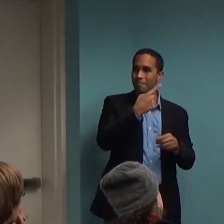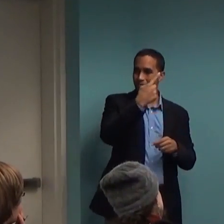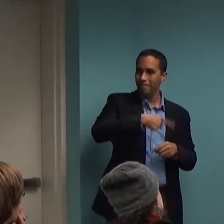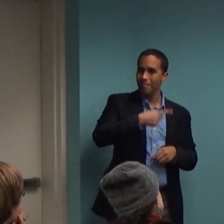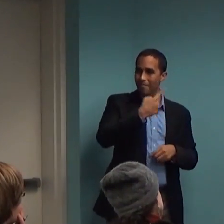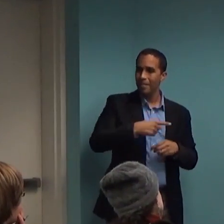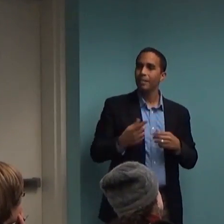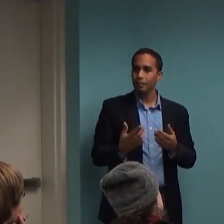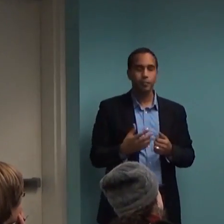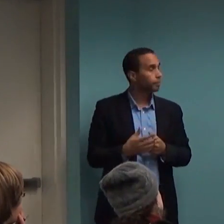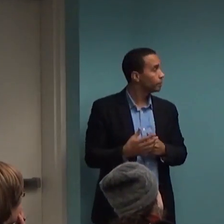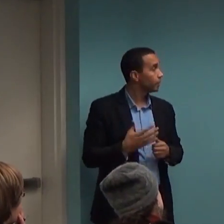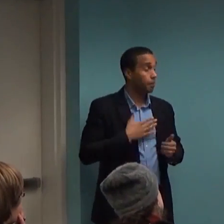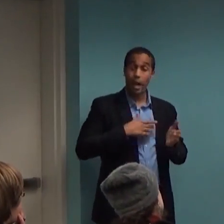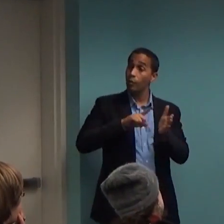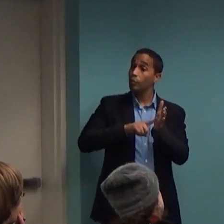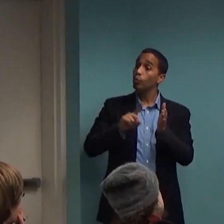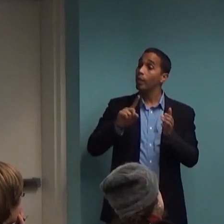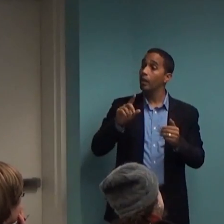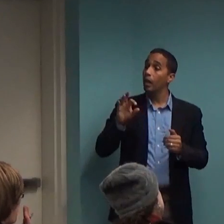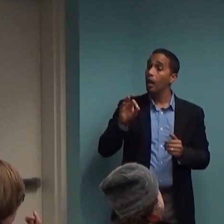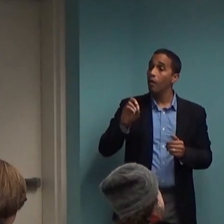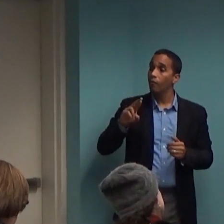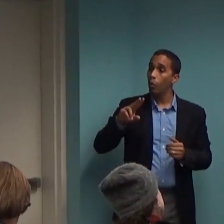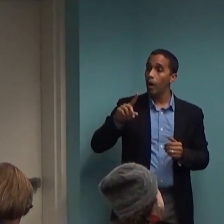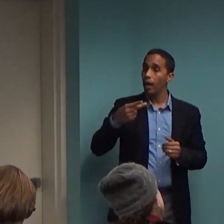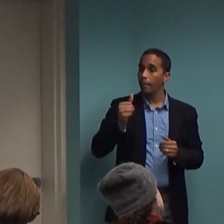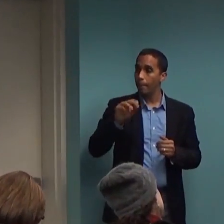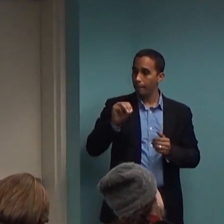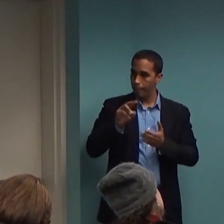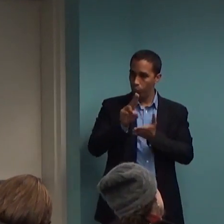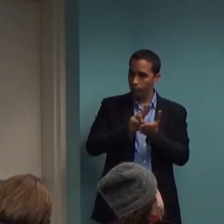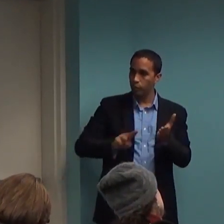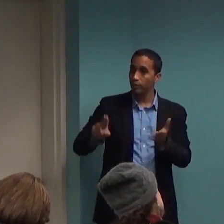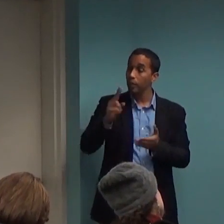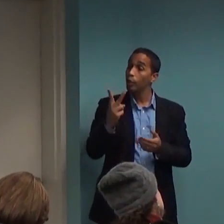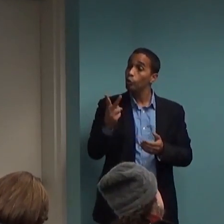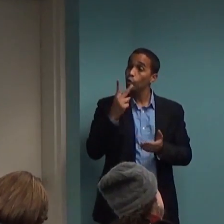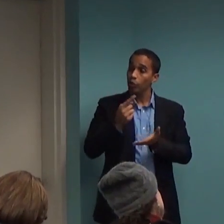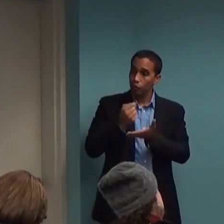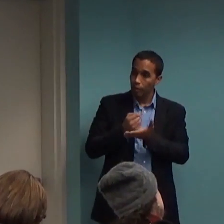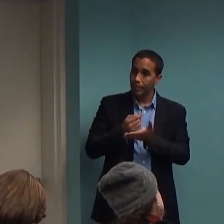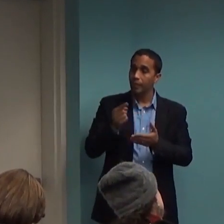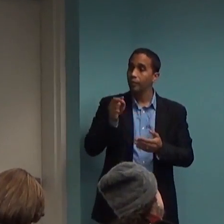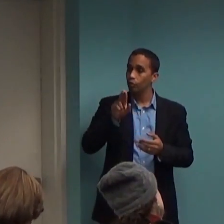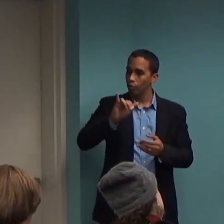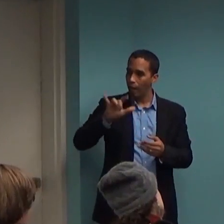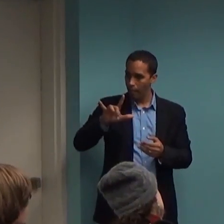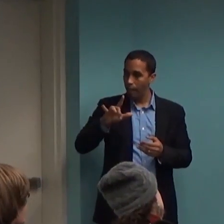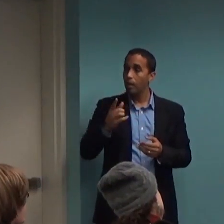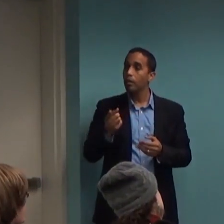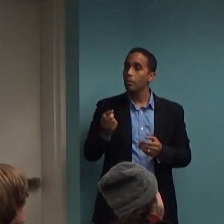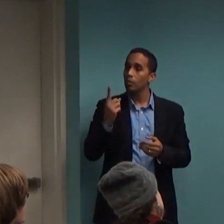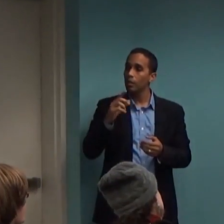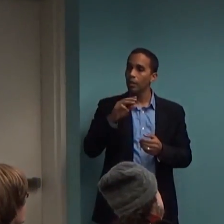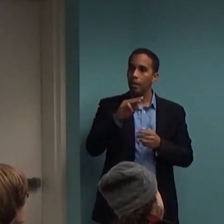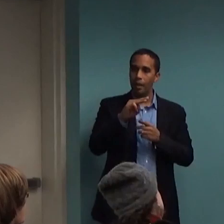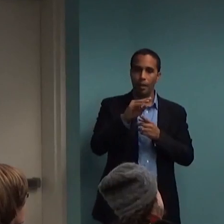research takes place at Fordham. I currently have two treatment trials that we're working on. One for a condition called misophonia, which is